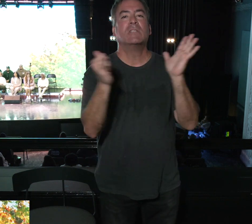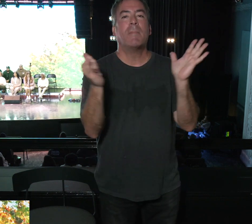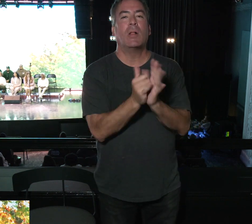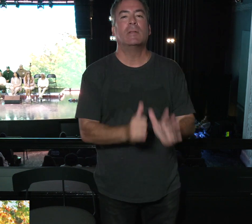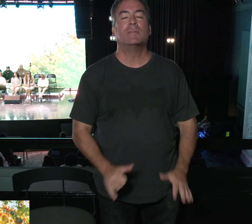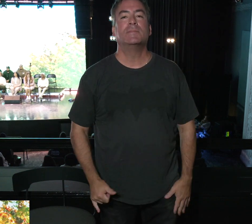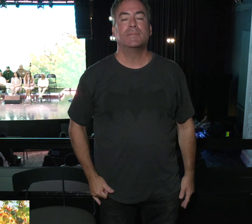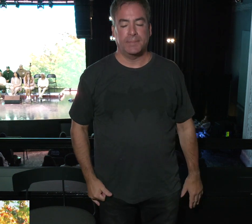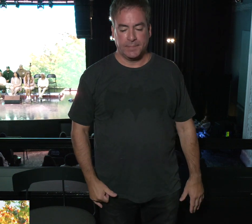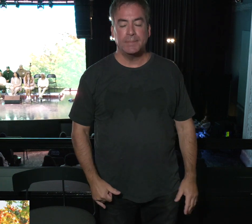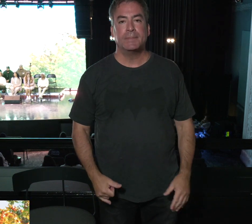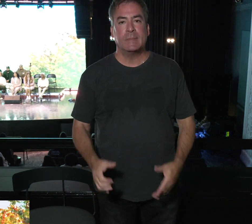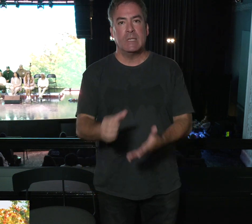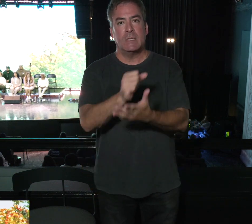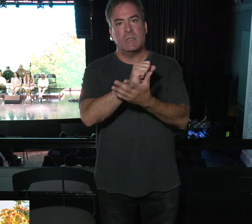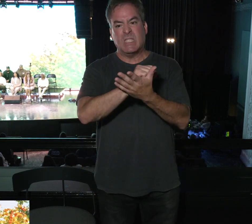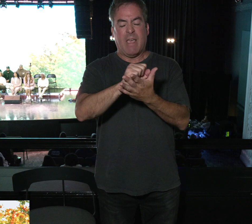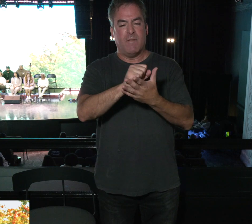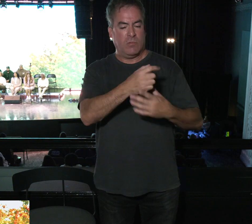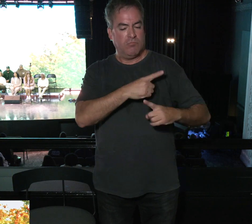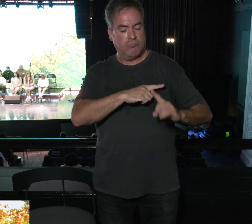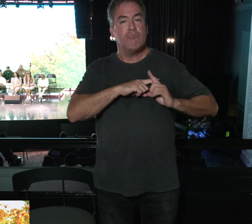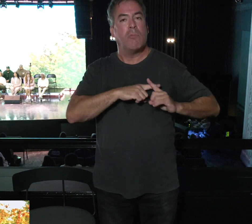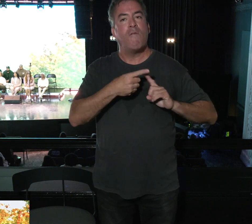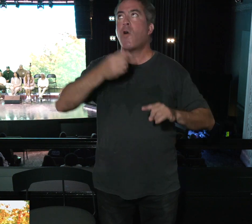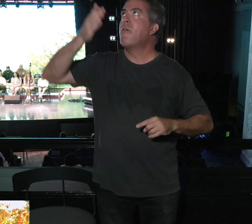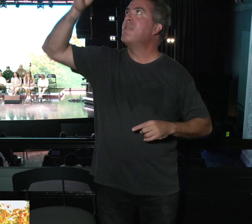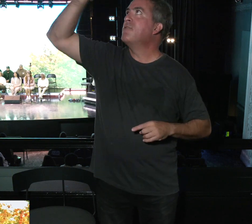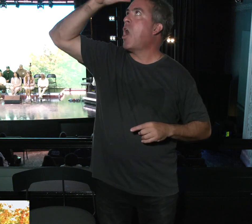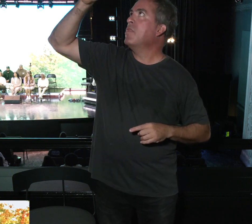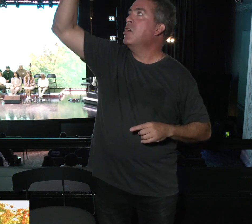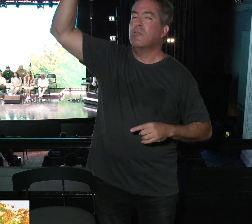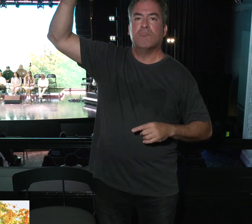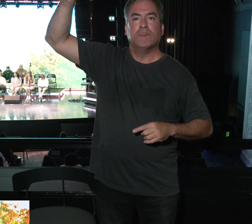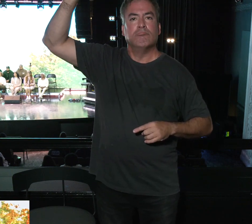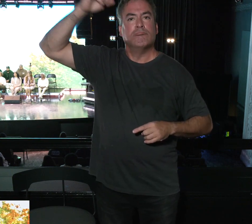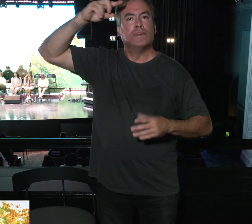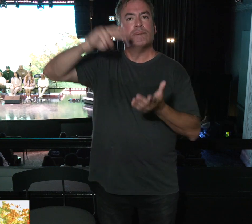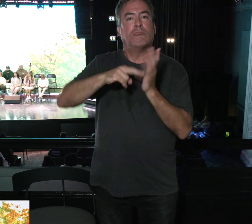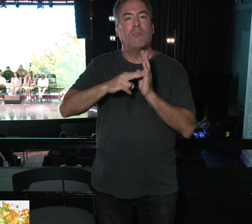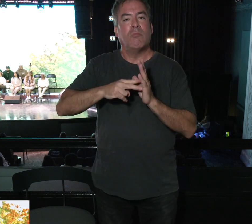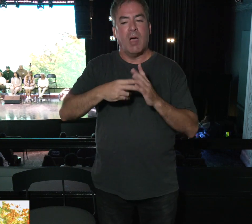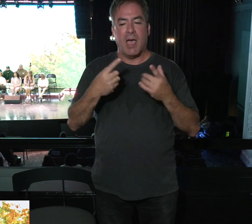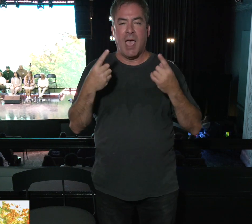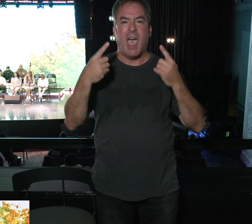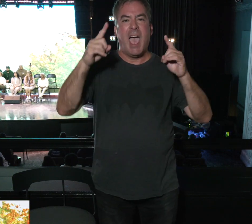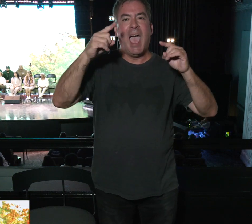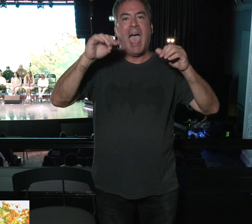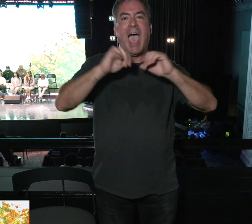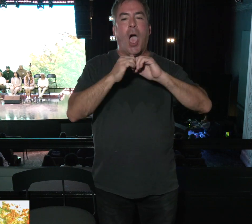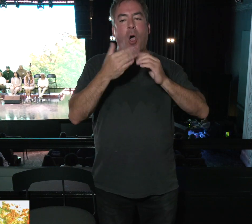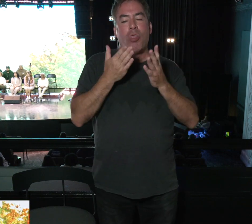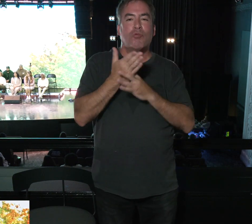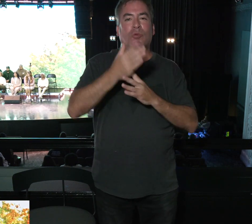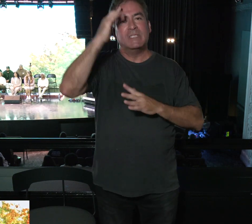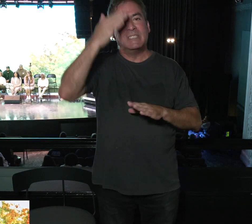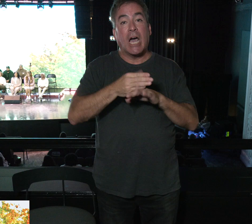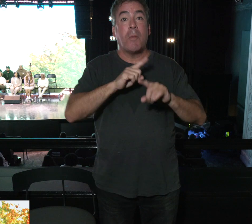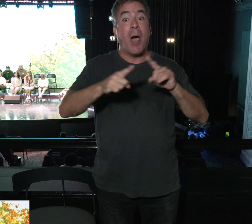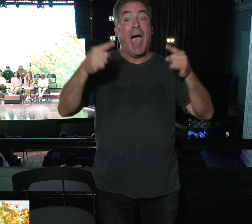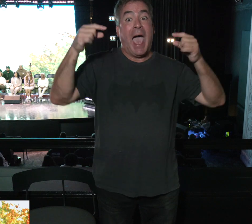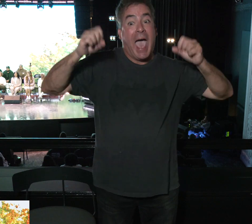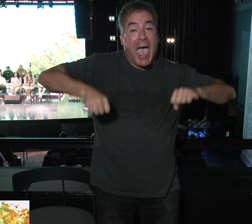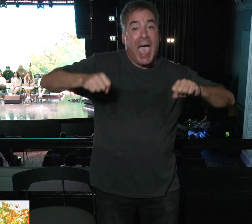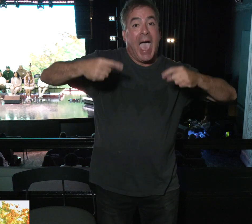Salvation is purposed by the Father, accomplished by the Son, and made possible by the Holy Spirit. So when we get